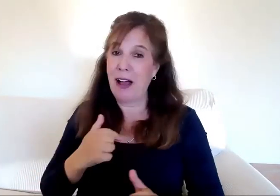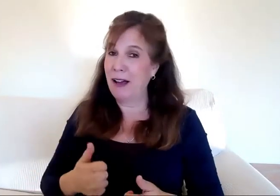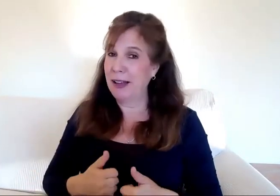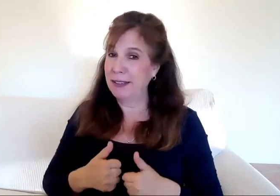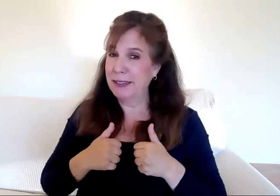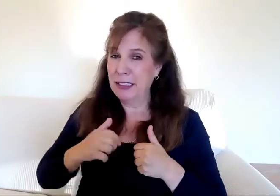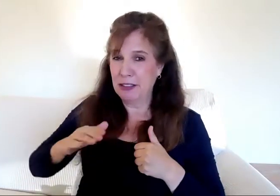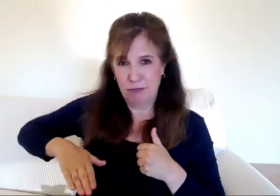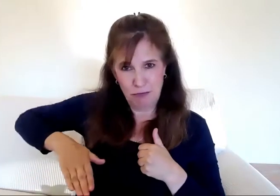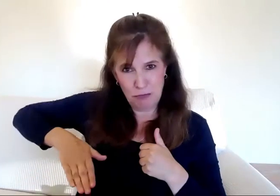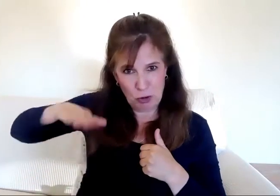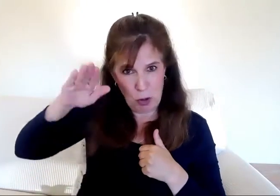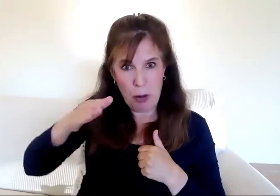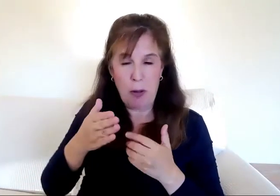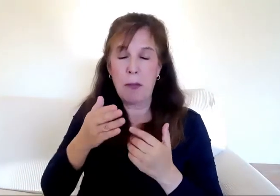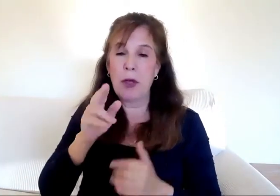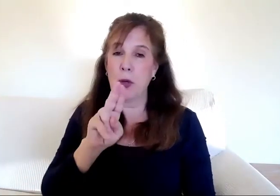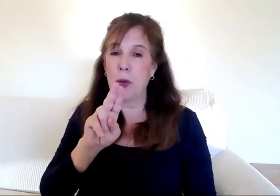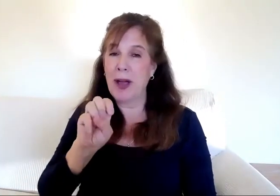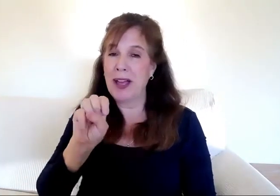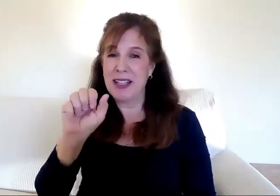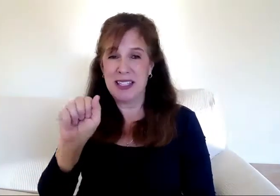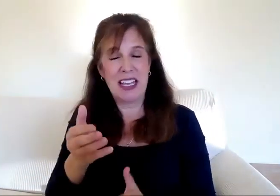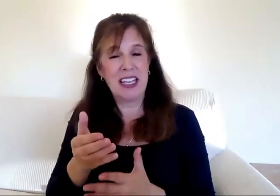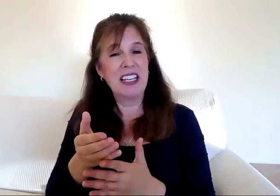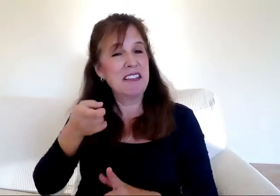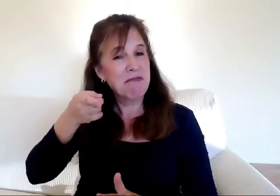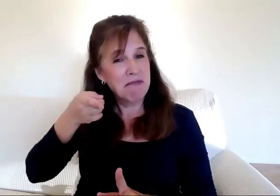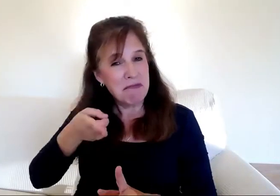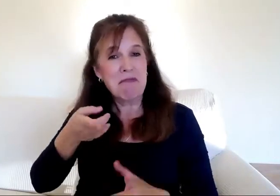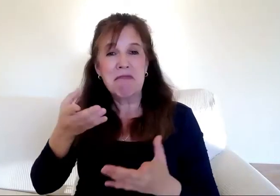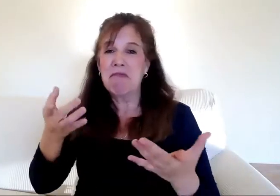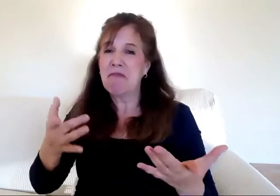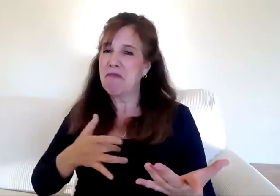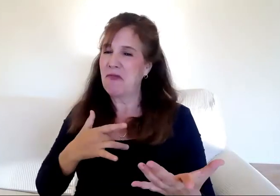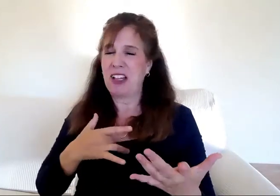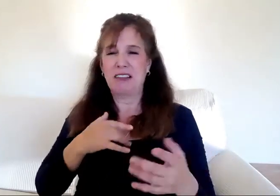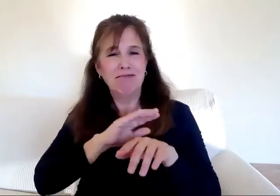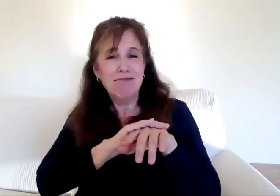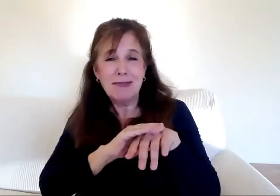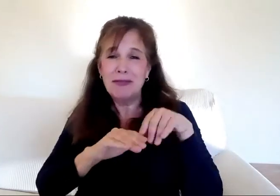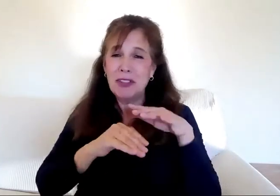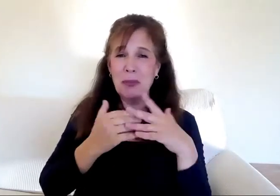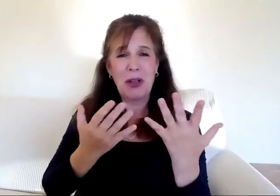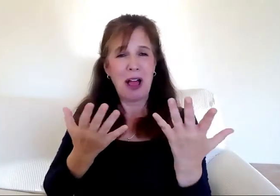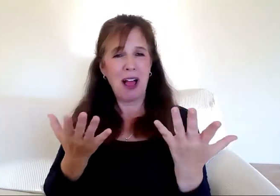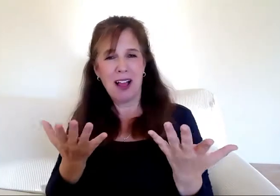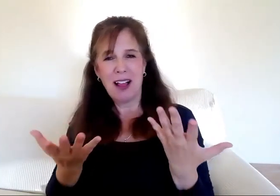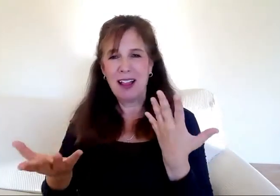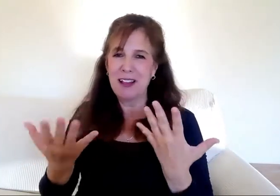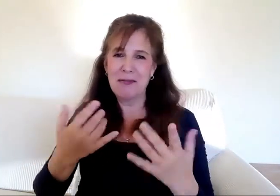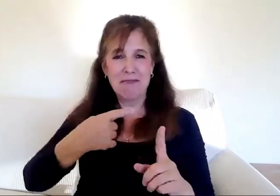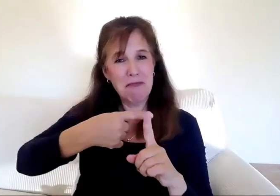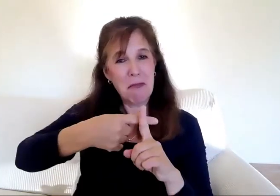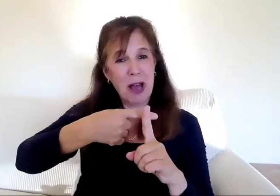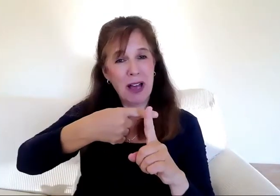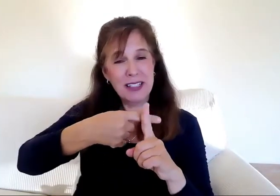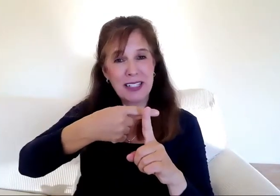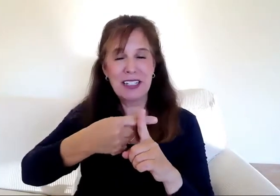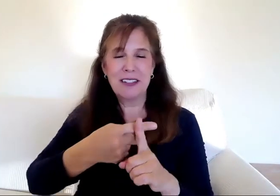Italian salami subs. I wore micro mini skirts and was told often, you're Jewish? I thought you were Italian. I